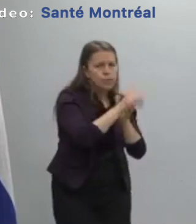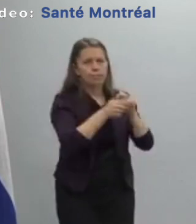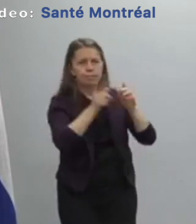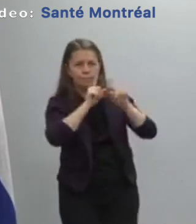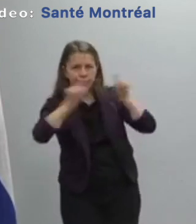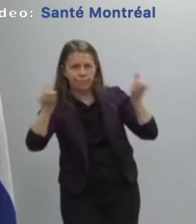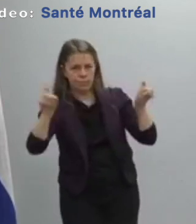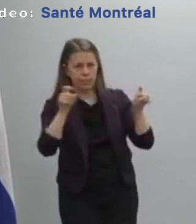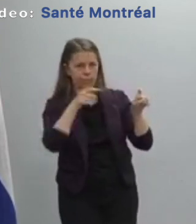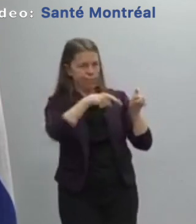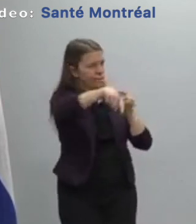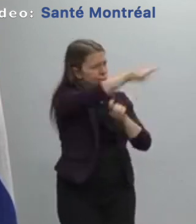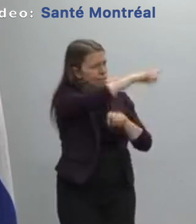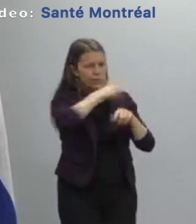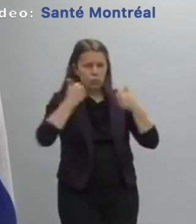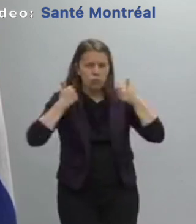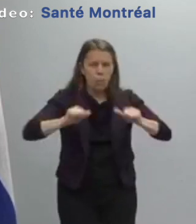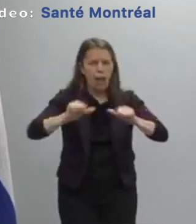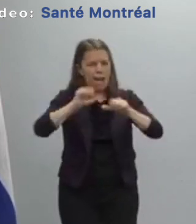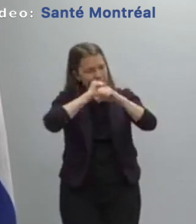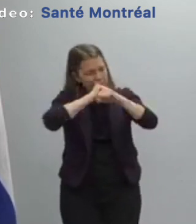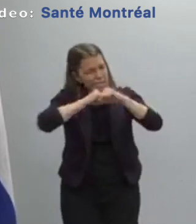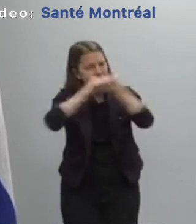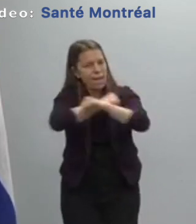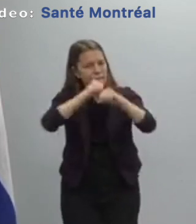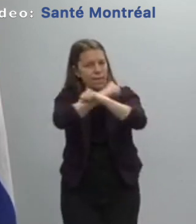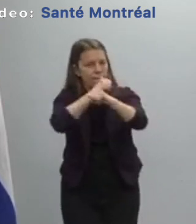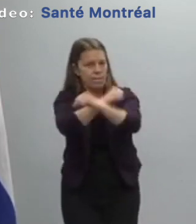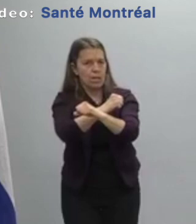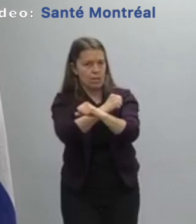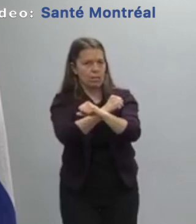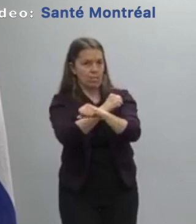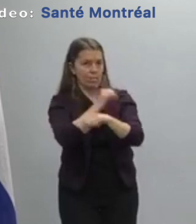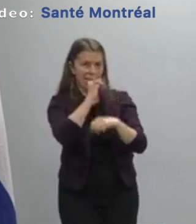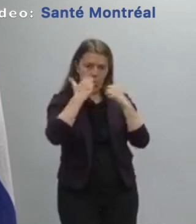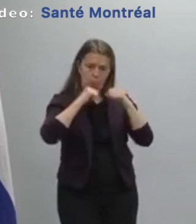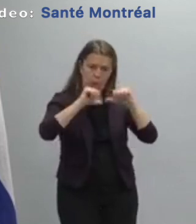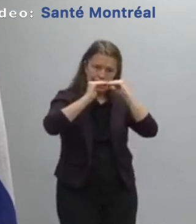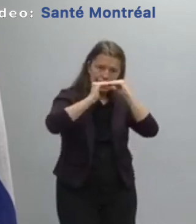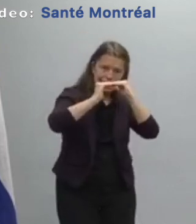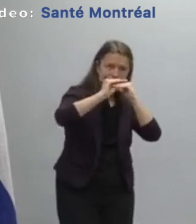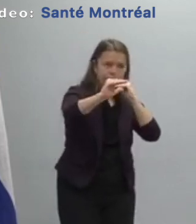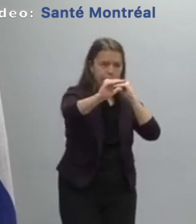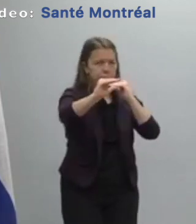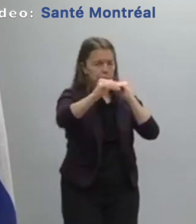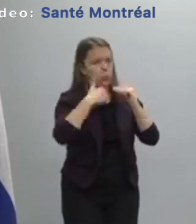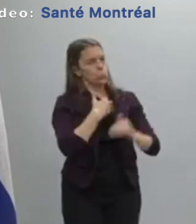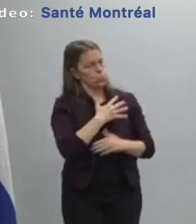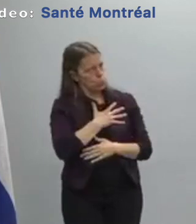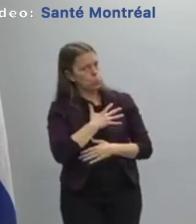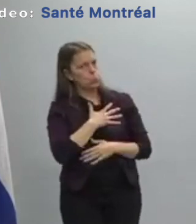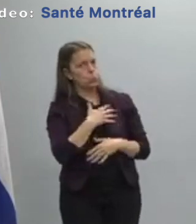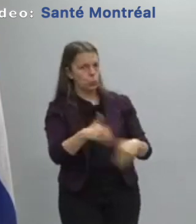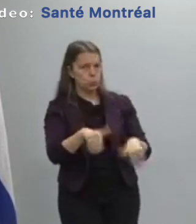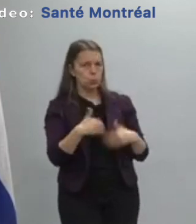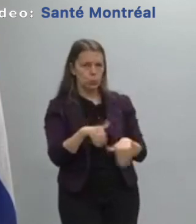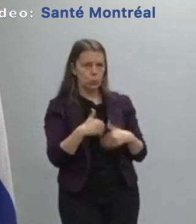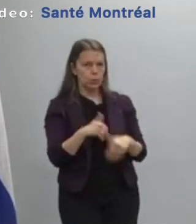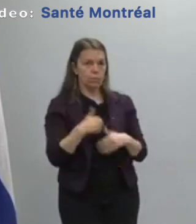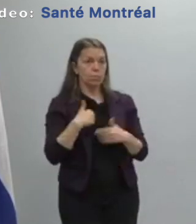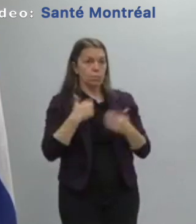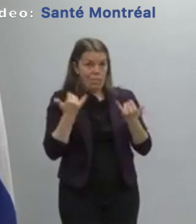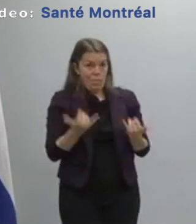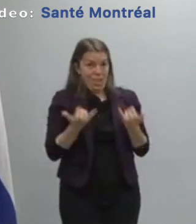that we add services during the part pandemic we're working on strategies to make sure to